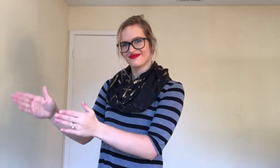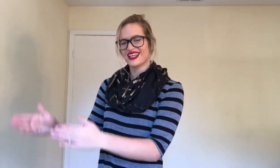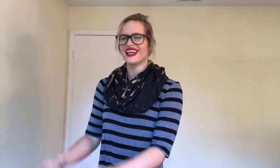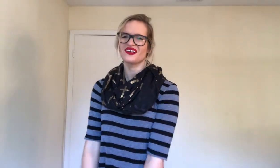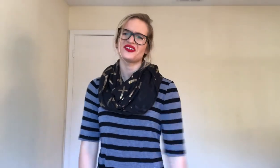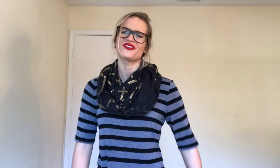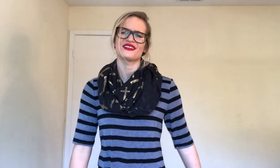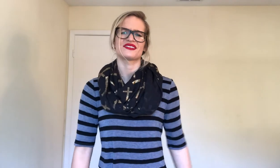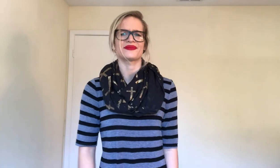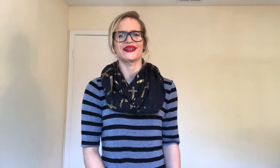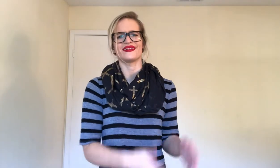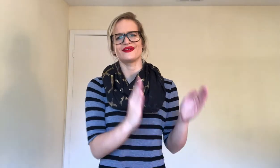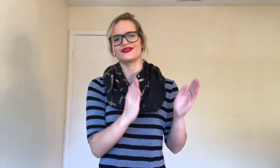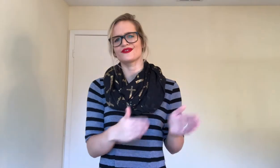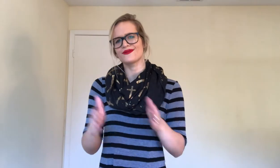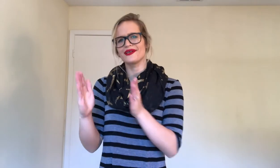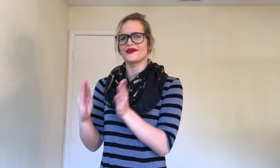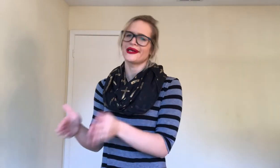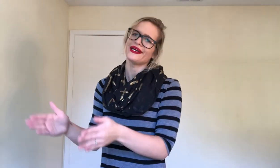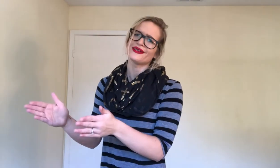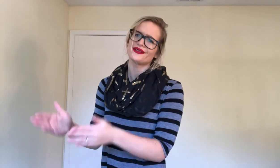I don't know how to explain it. just swing your hands.